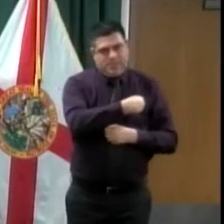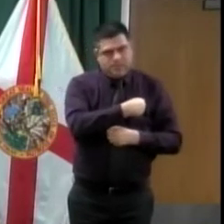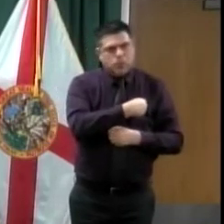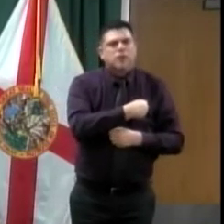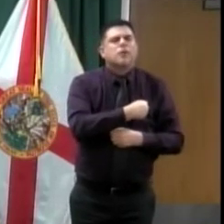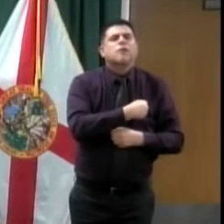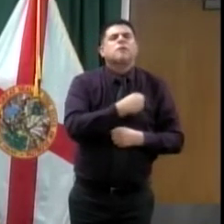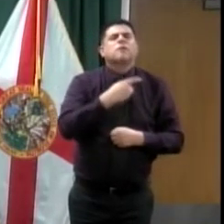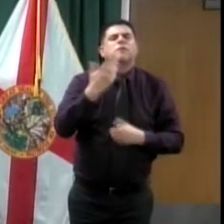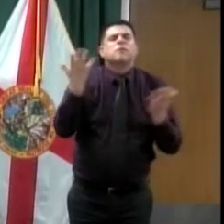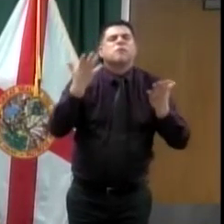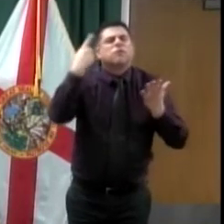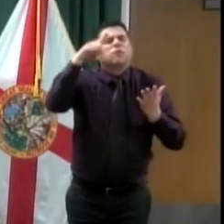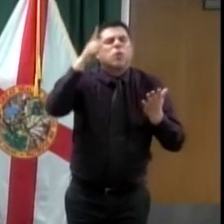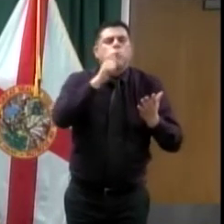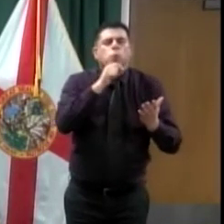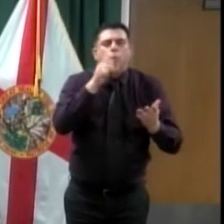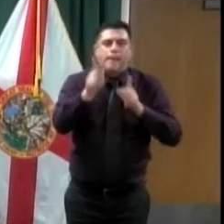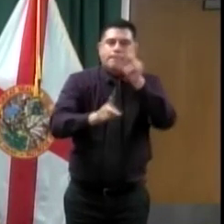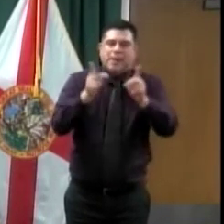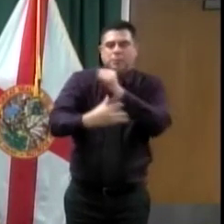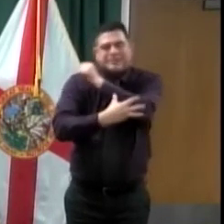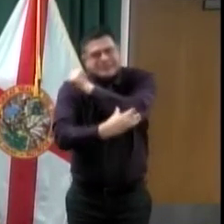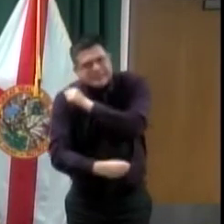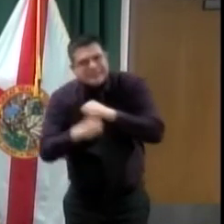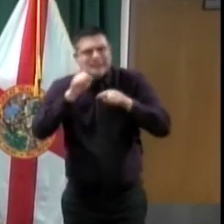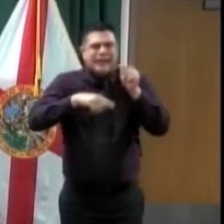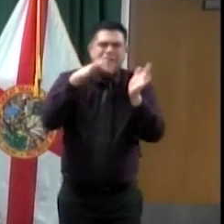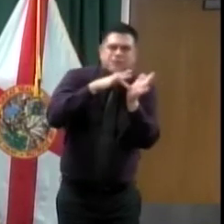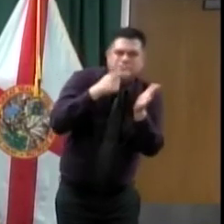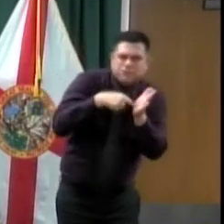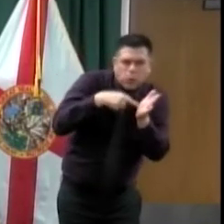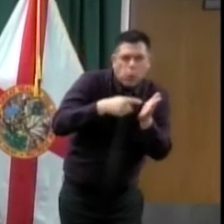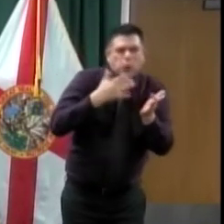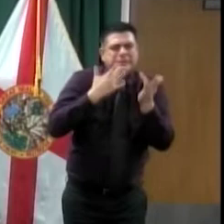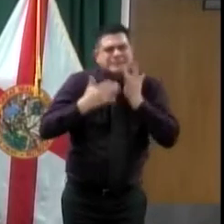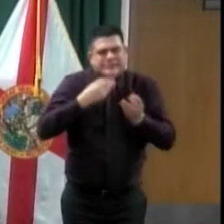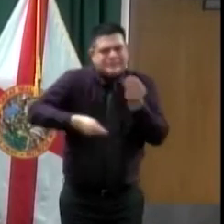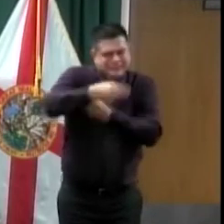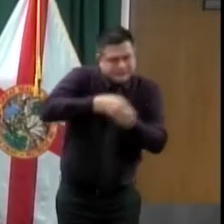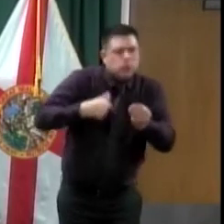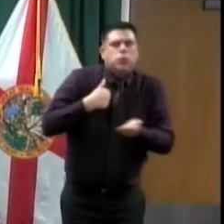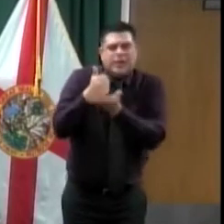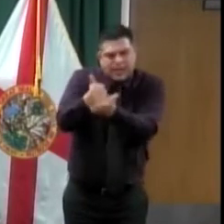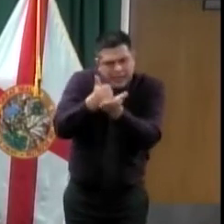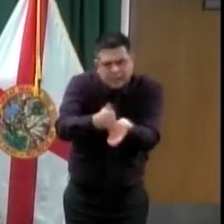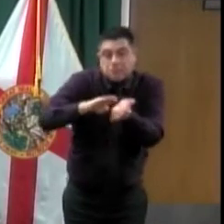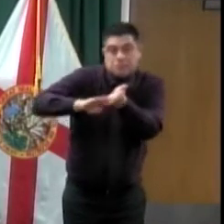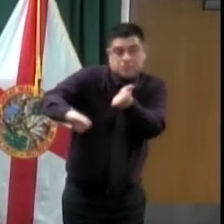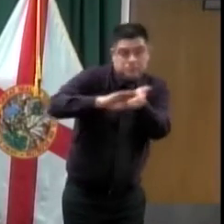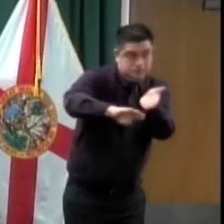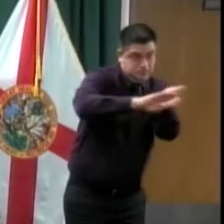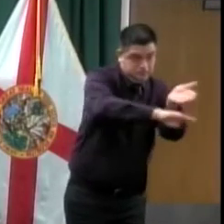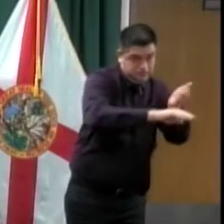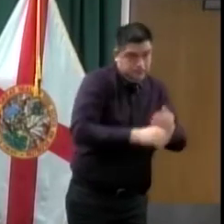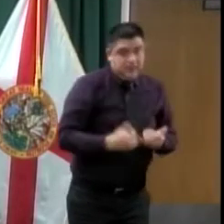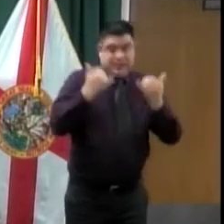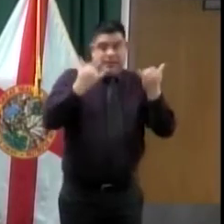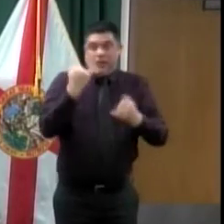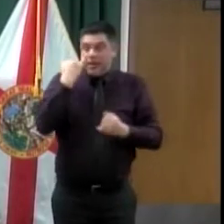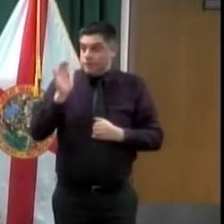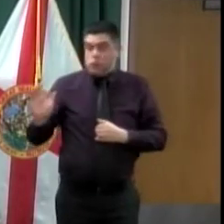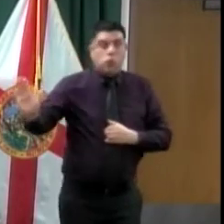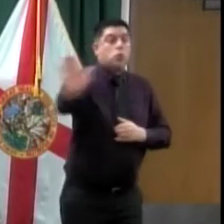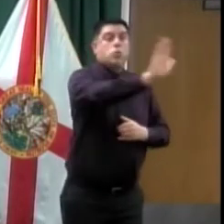struggling to pay their bills, they can come in, they can become a member, and we are waiving currently all membership fees. This